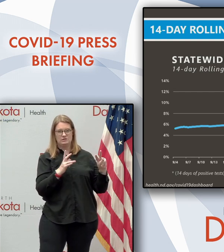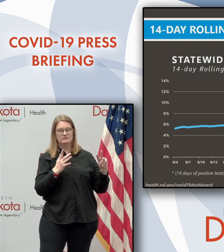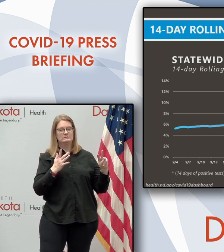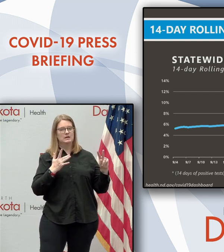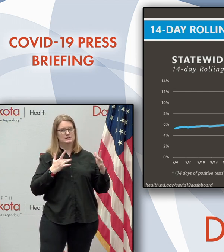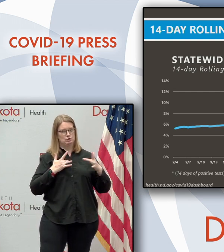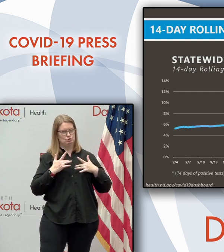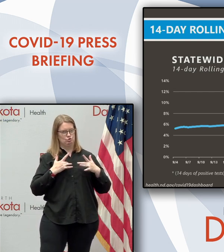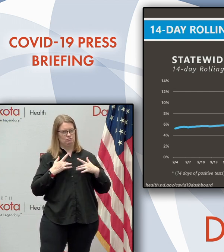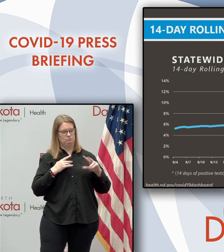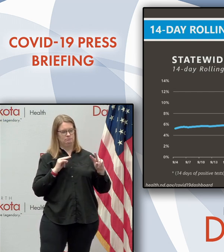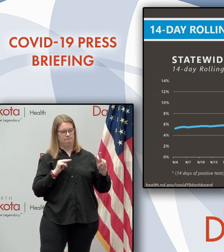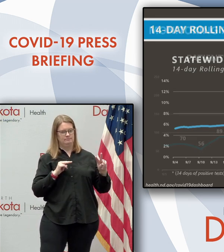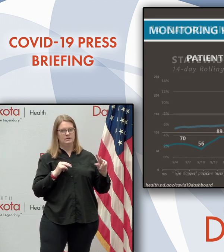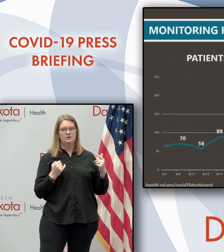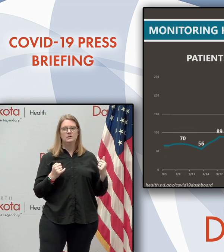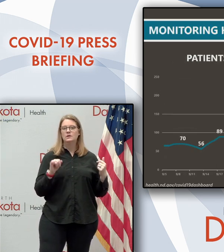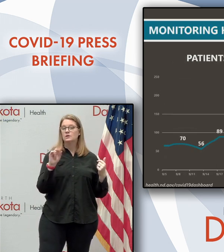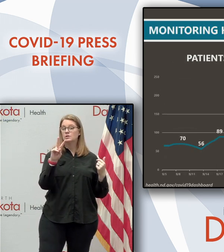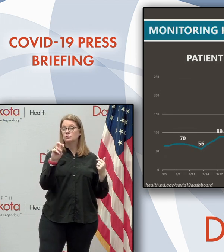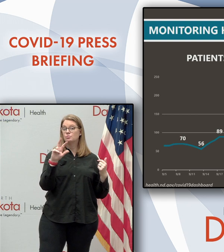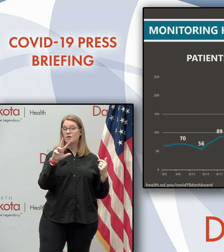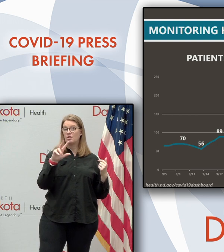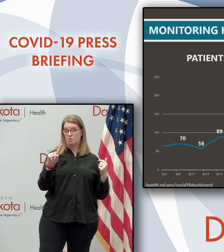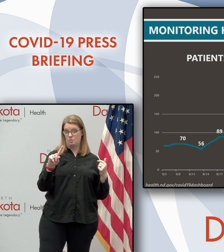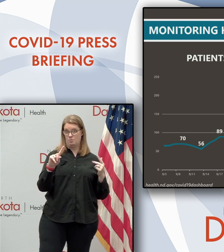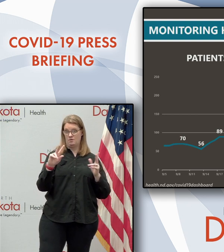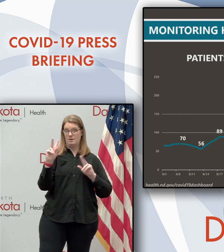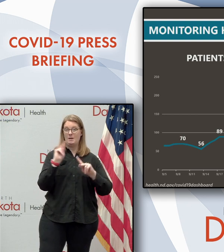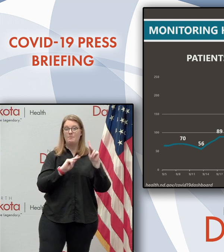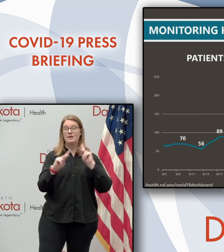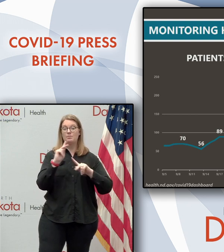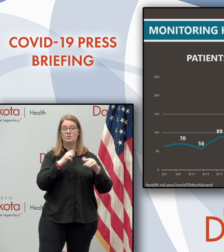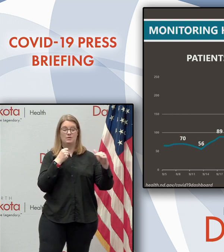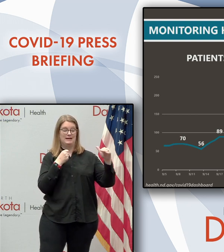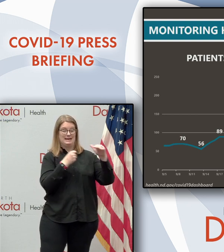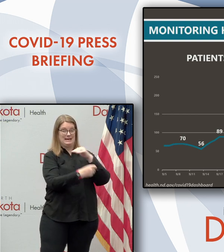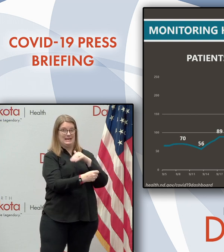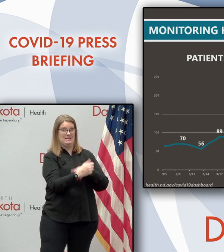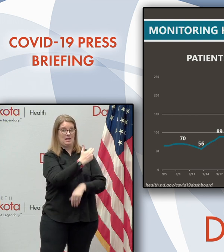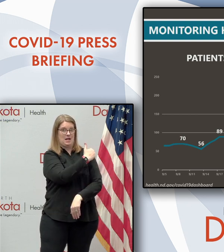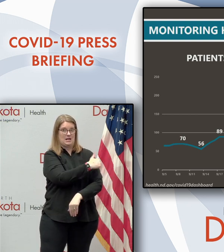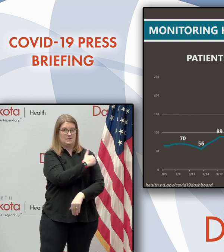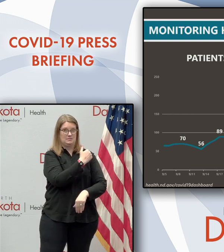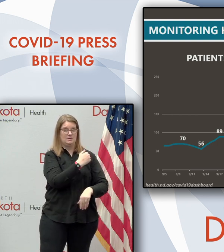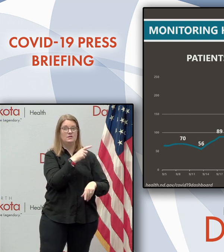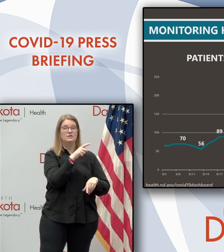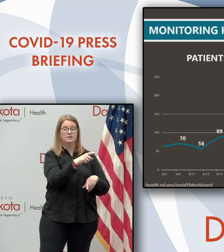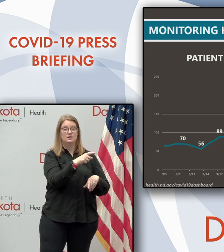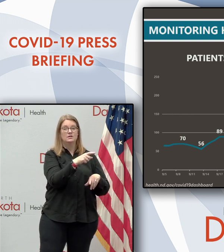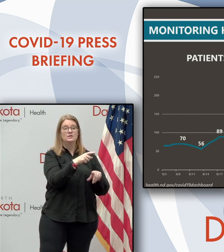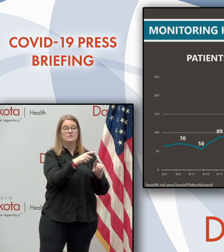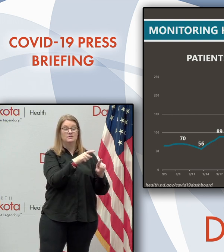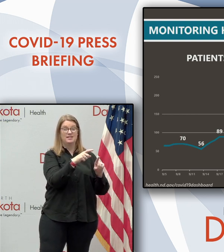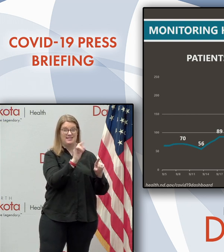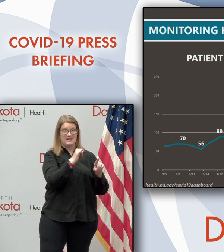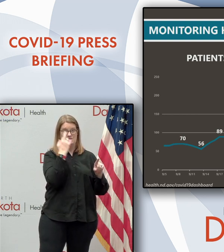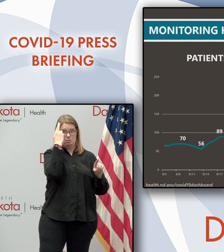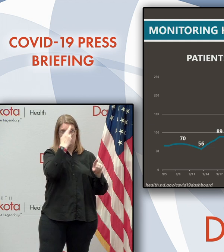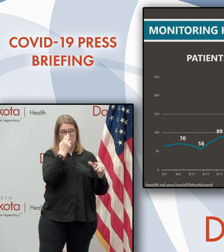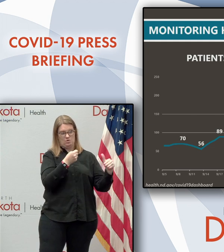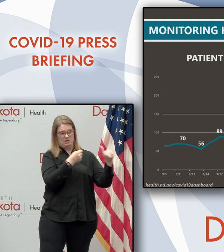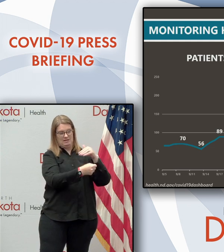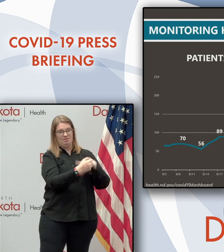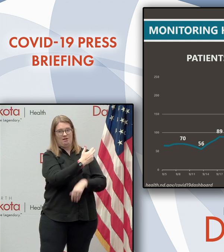Uh, we have, uh, 231 people that were hospitalized due to COVID-19, meaning that's why they went in,